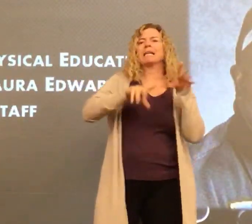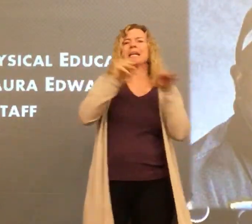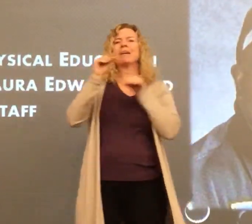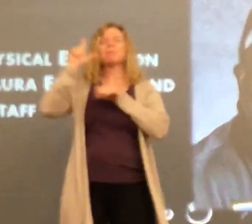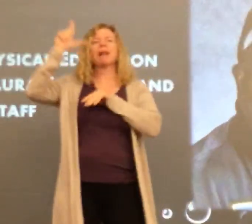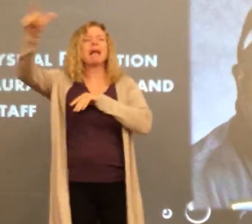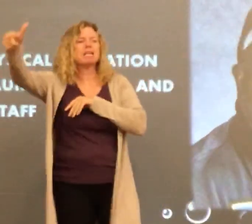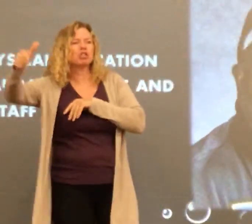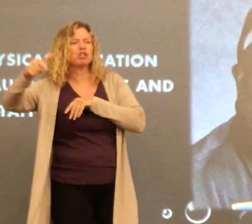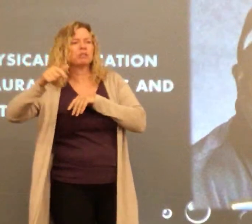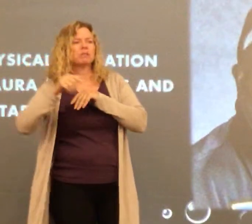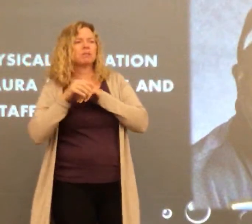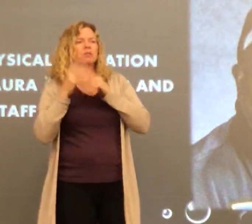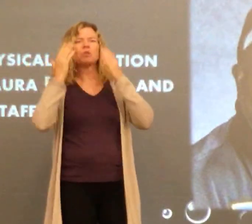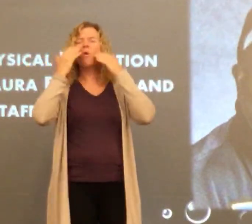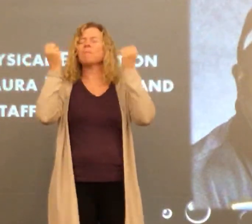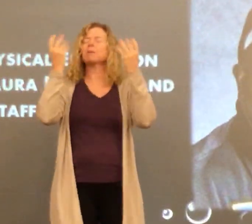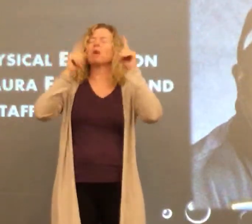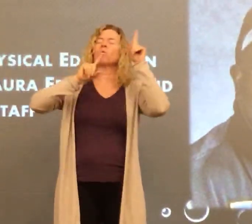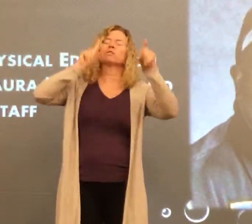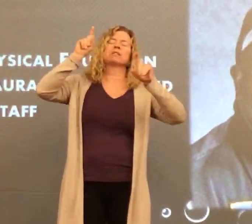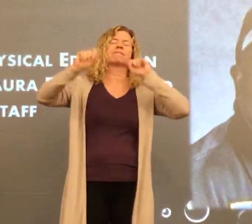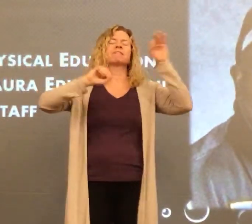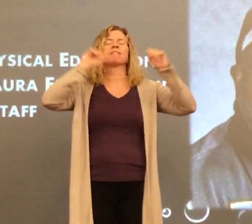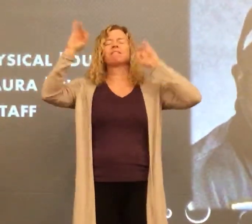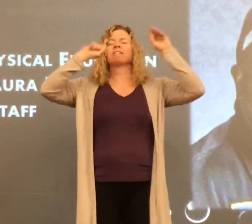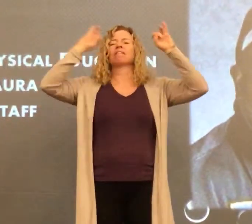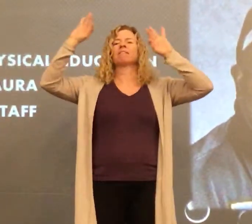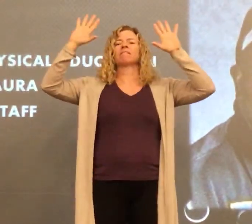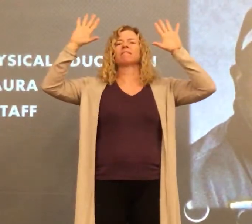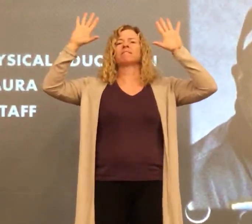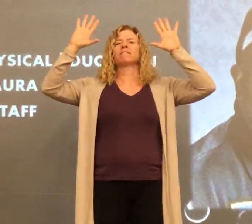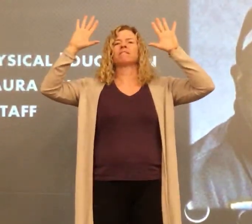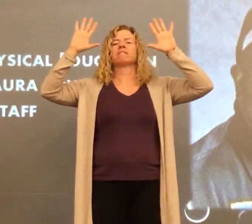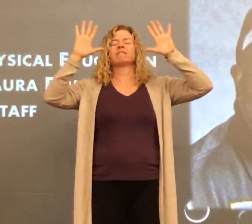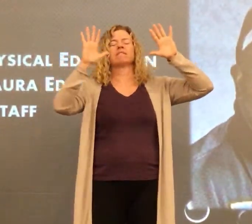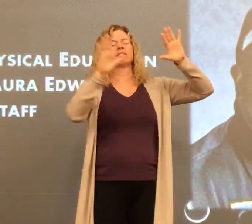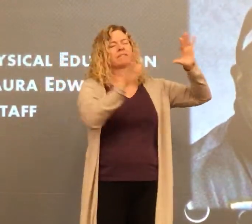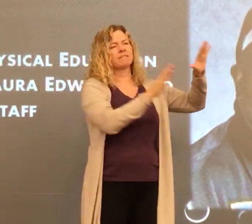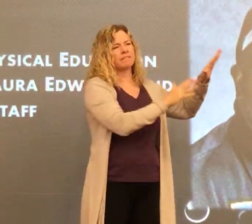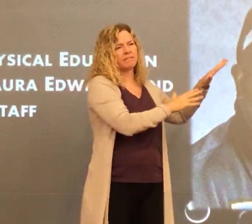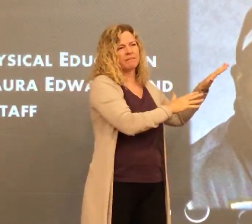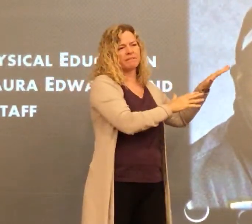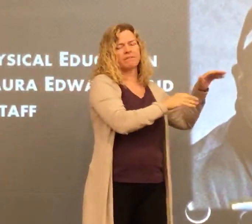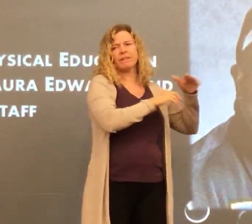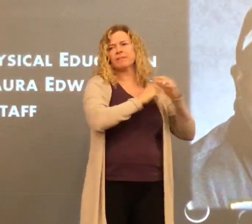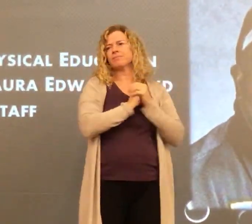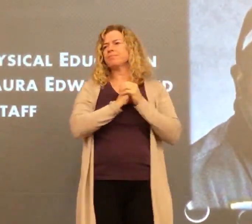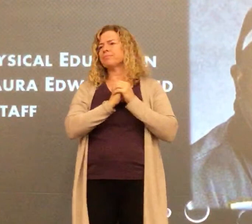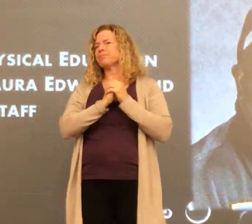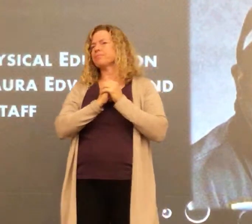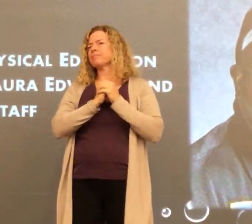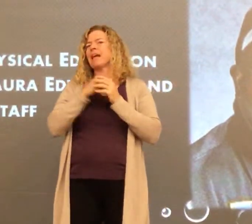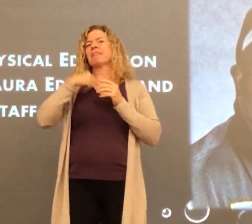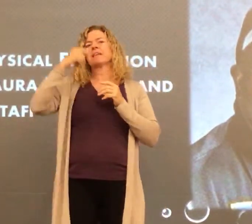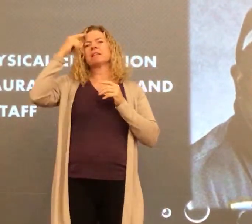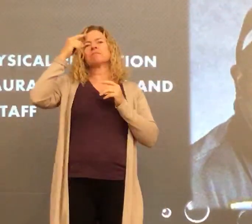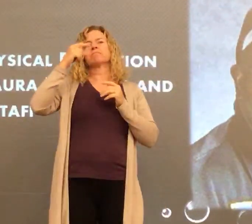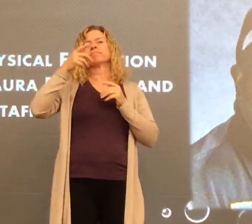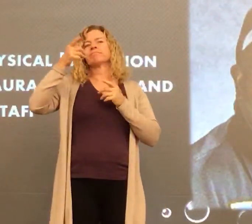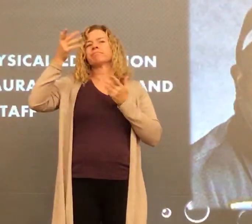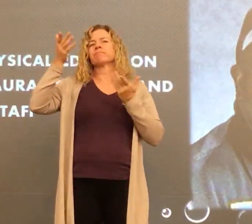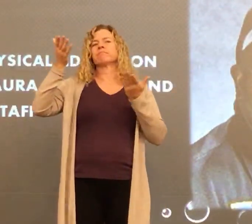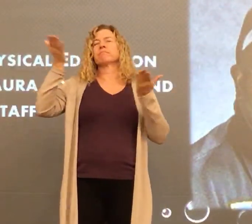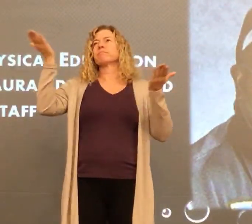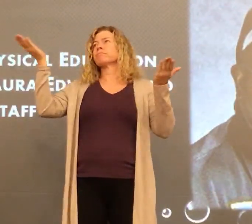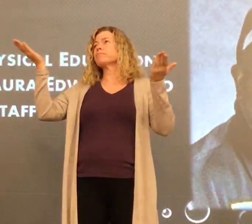Why couldn't he have left a few minutes earlier? Why couldn't he be left a few minutes later? Just if, if, if, I mean, ifs galore and you just, you have to push it